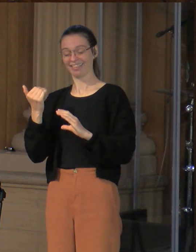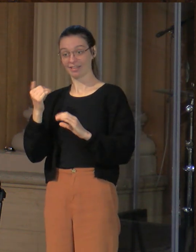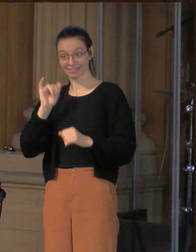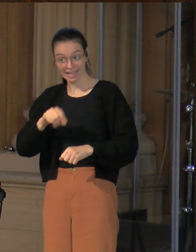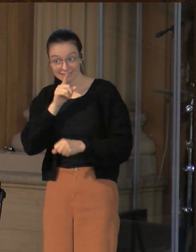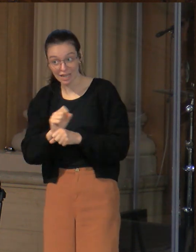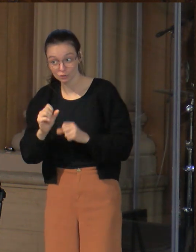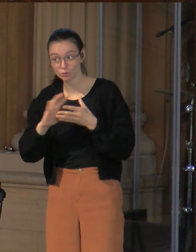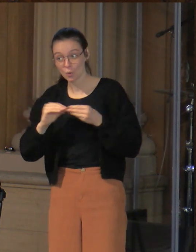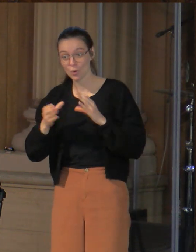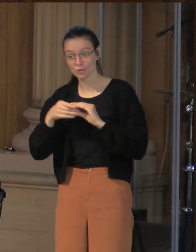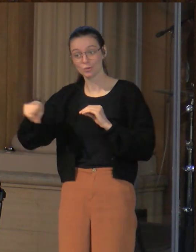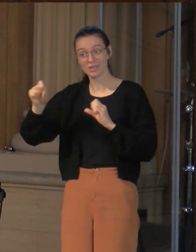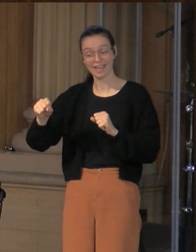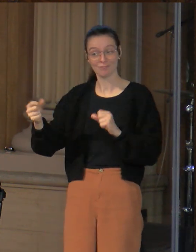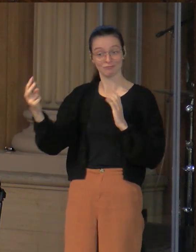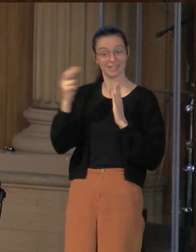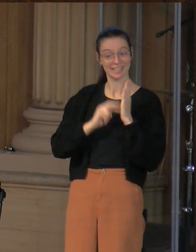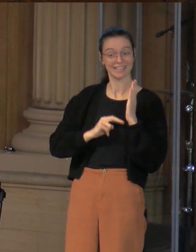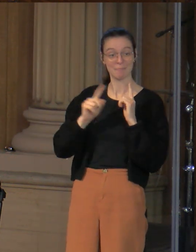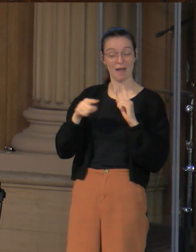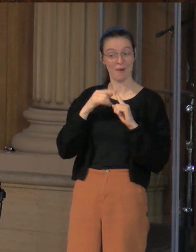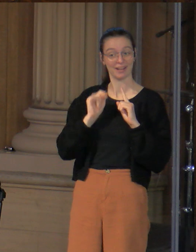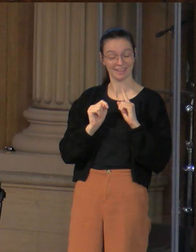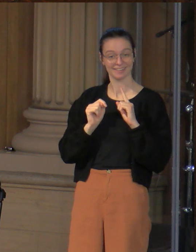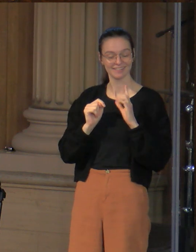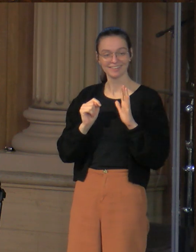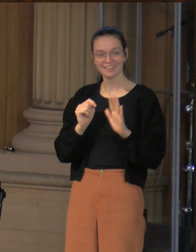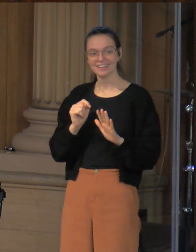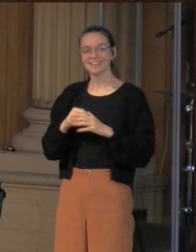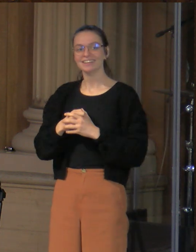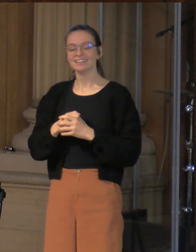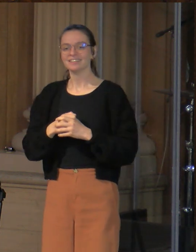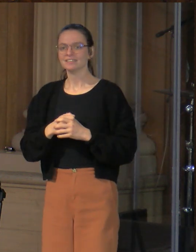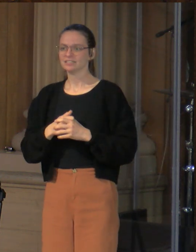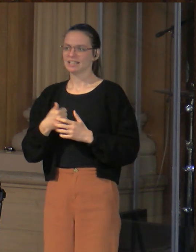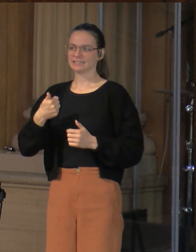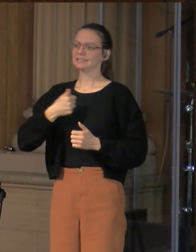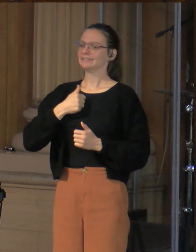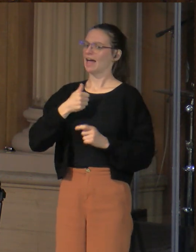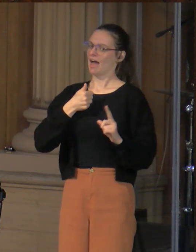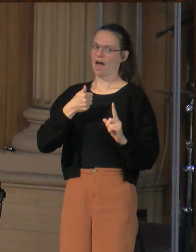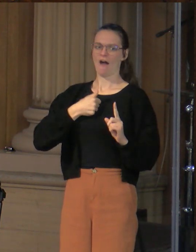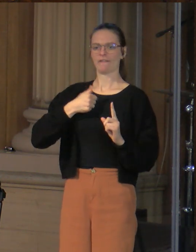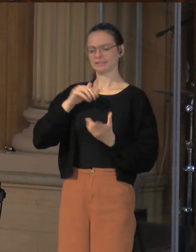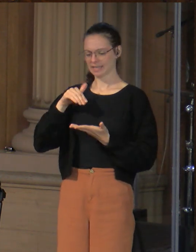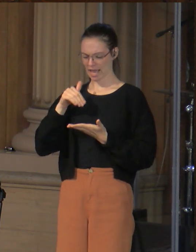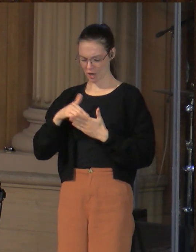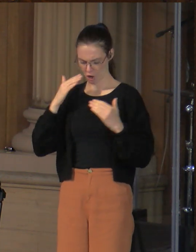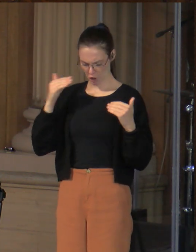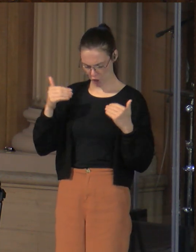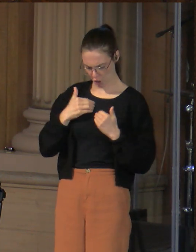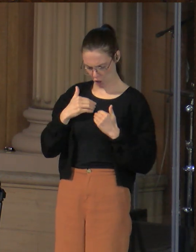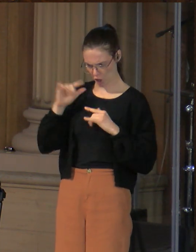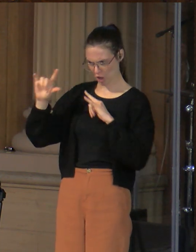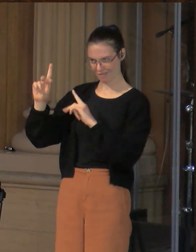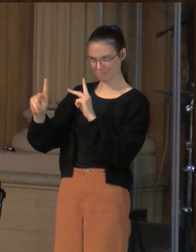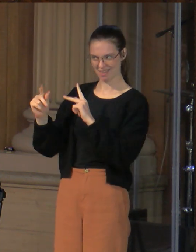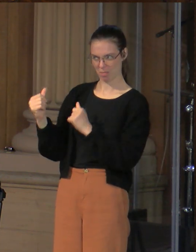Like, you can read about it in Jonah. He was totally self-centered. He didn't love the people. He wanted God to judge the